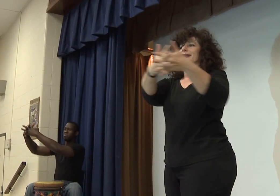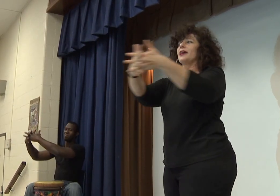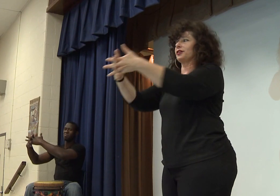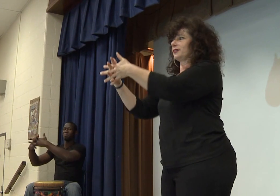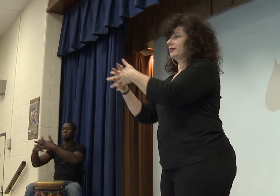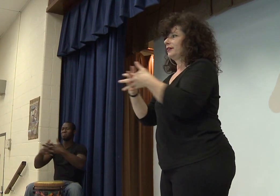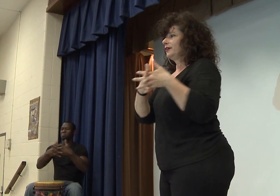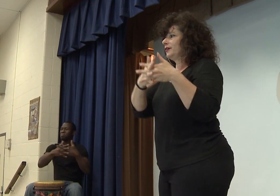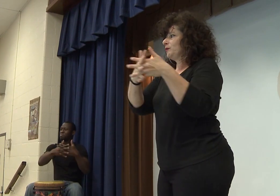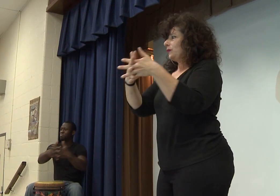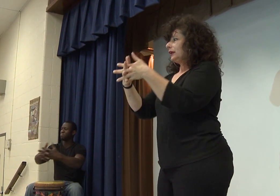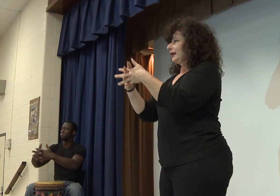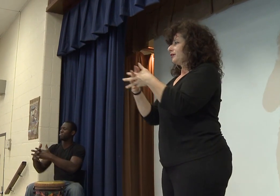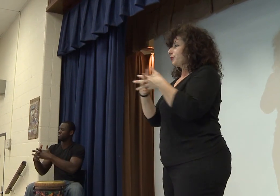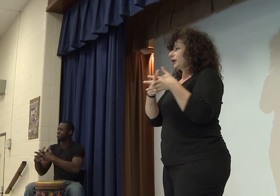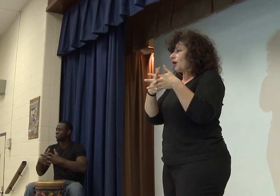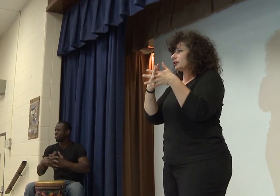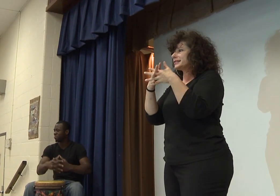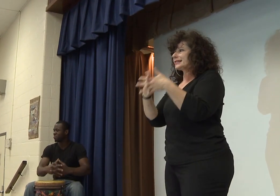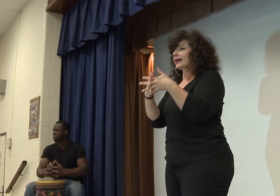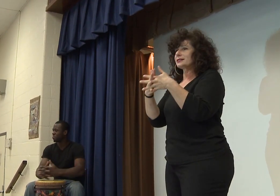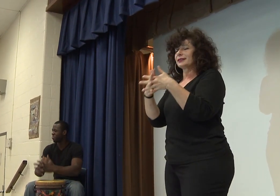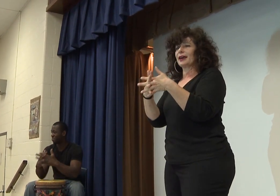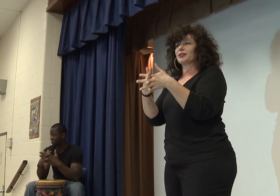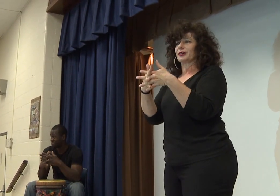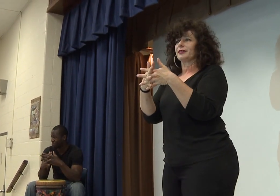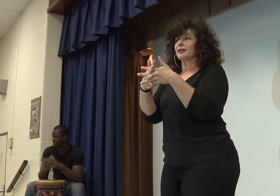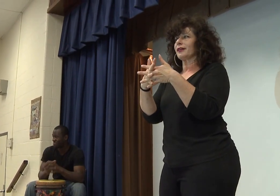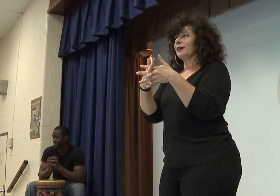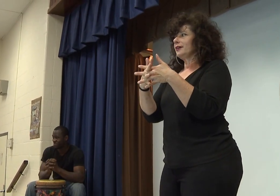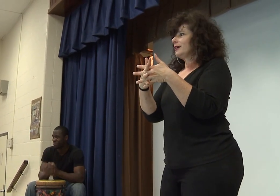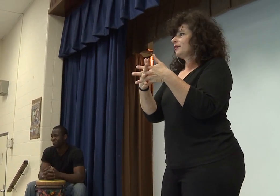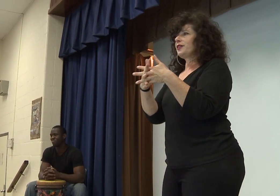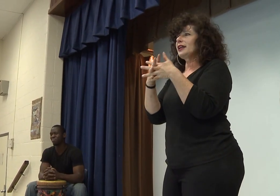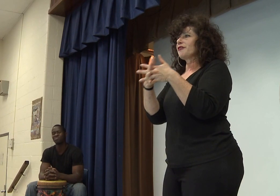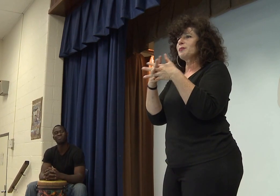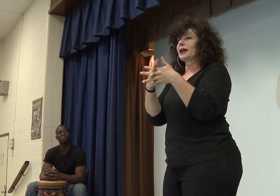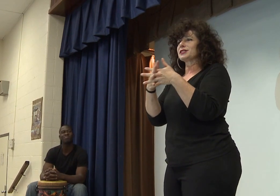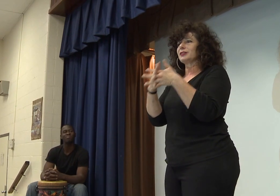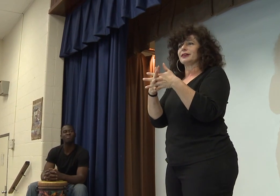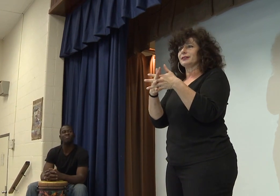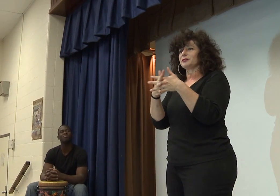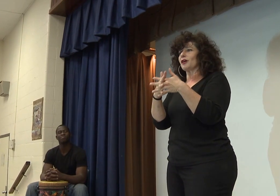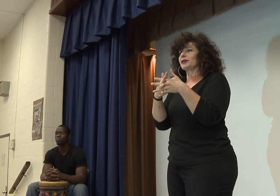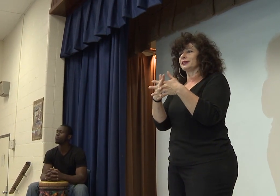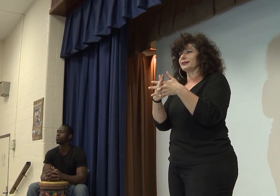together. And if we all stand together, then everybody's good. We're all good.